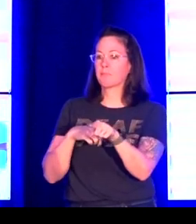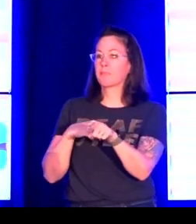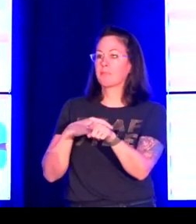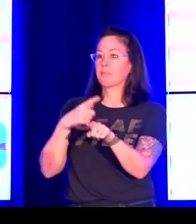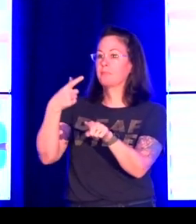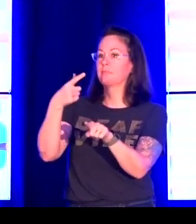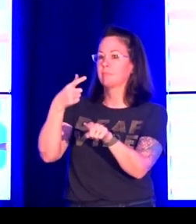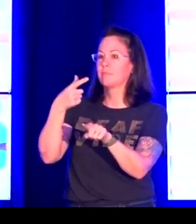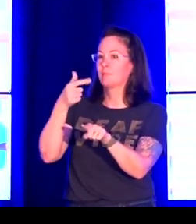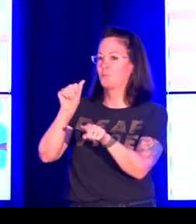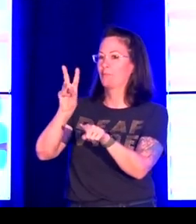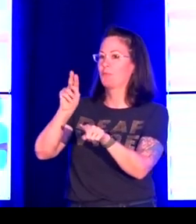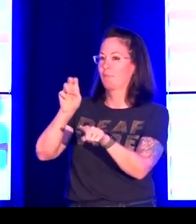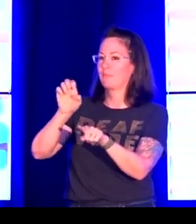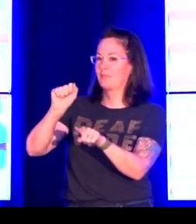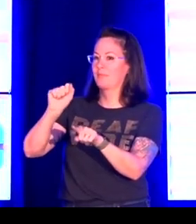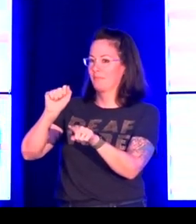Gone, gone at all's work.